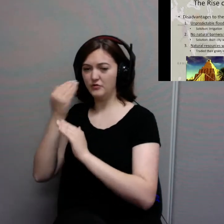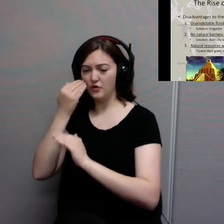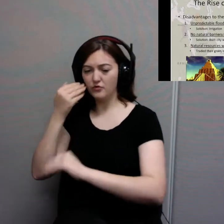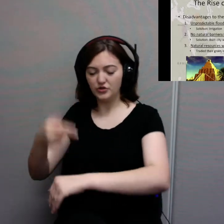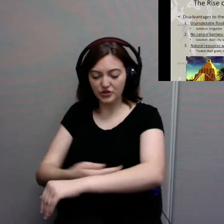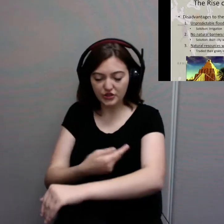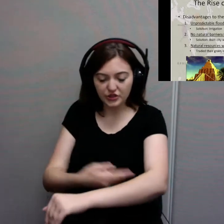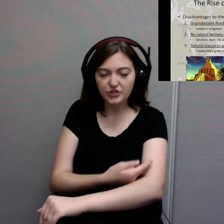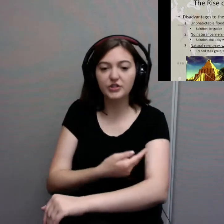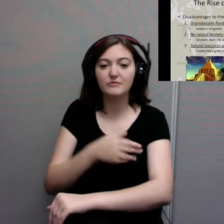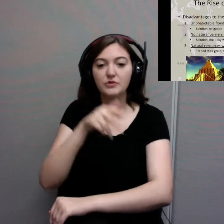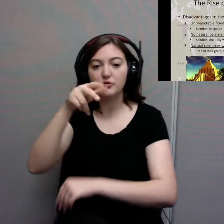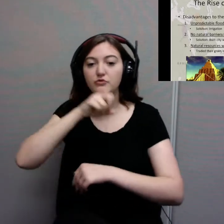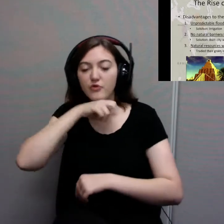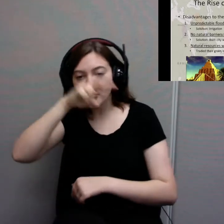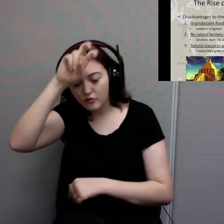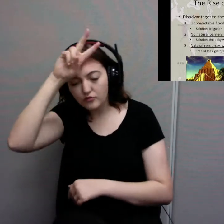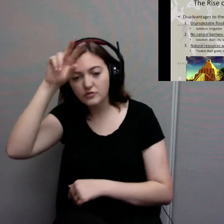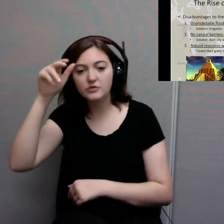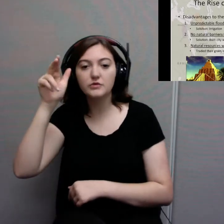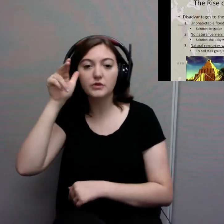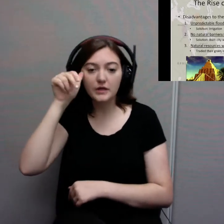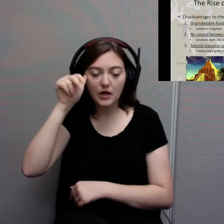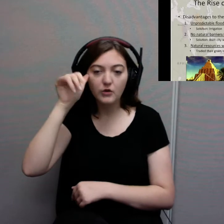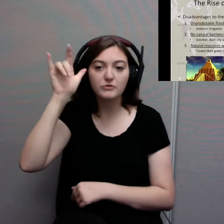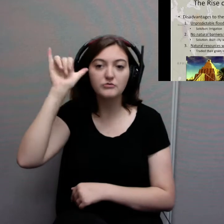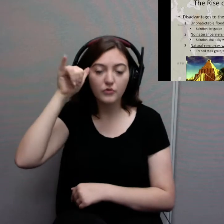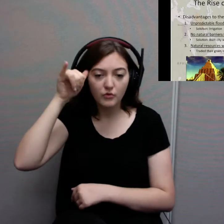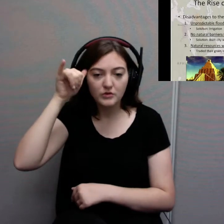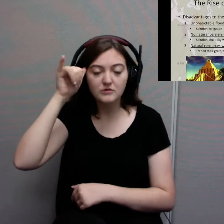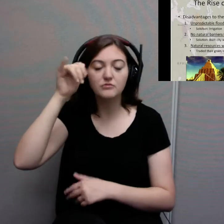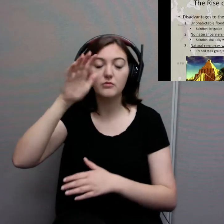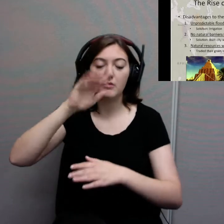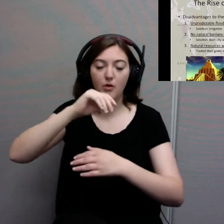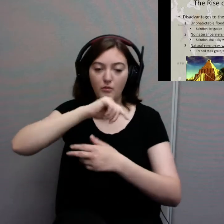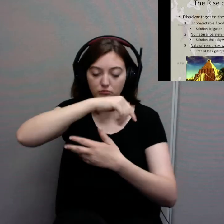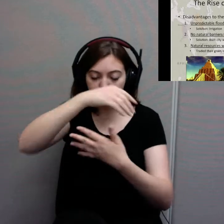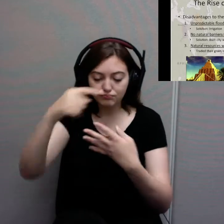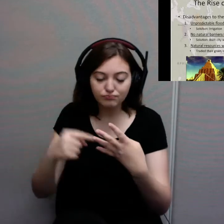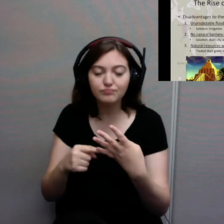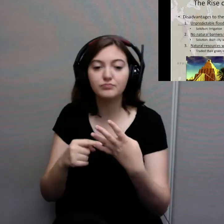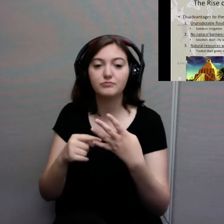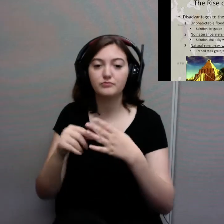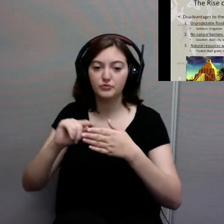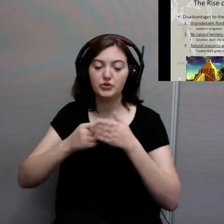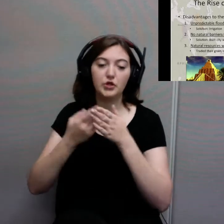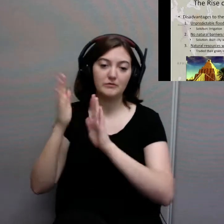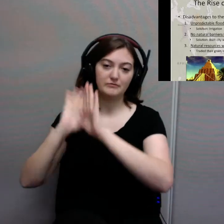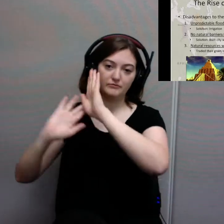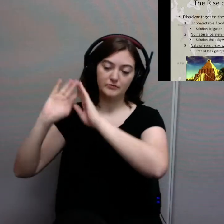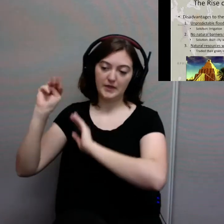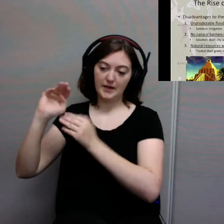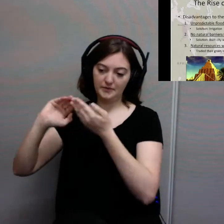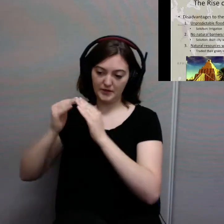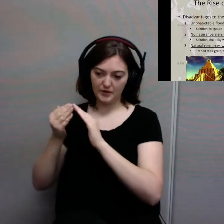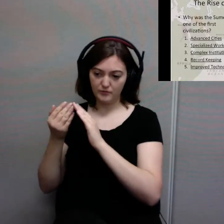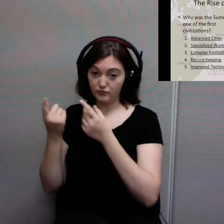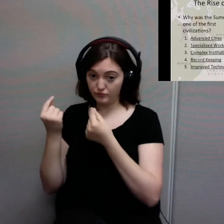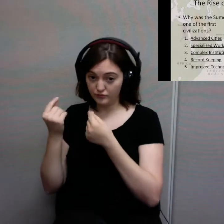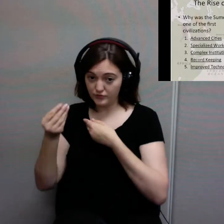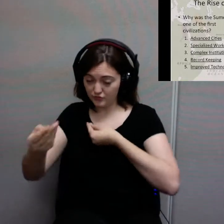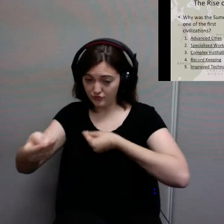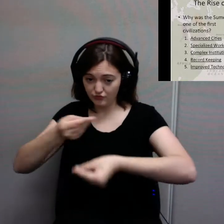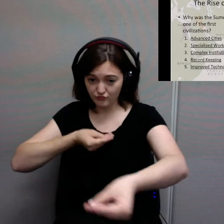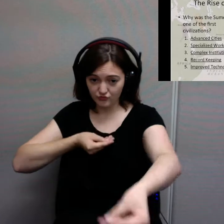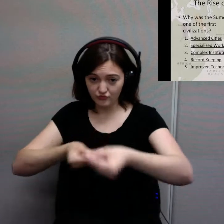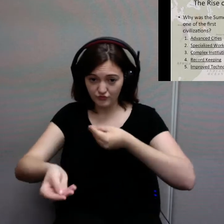all originate in Mesopotamia. And they traded these goods for those building materials